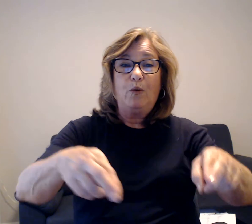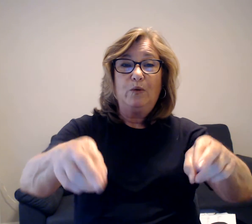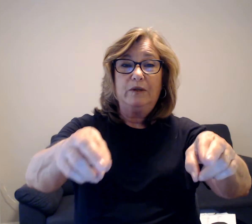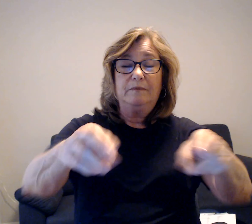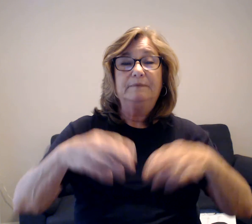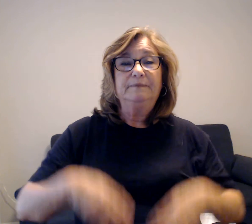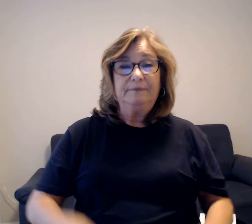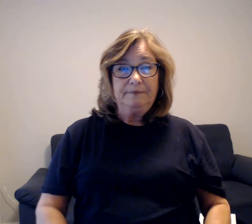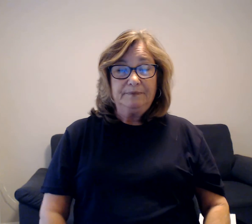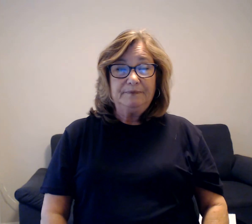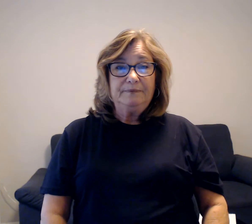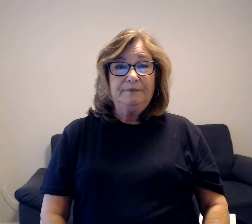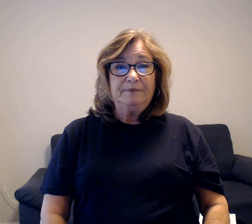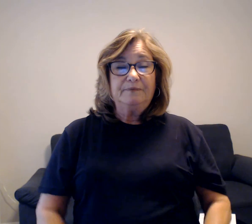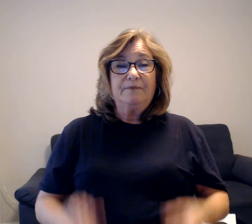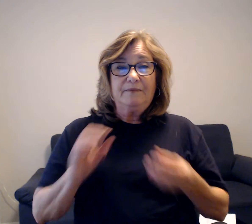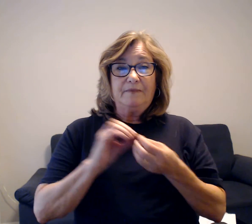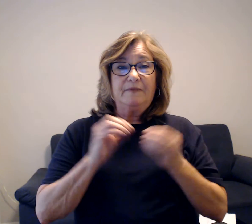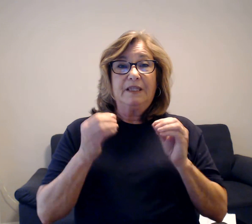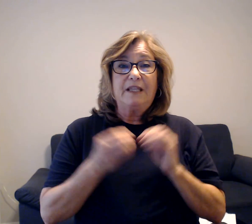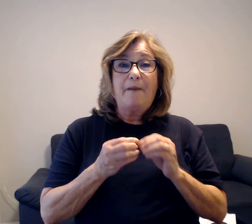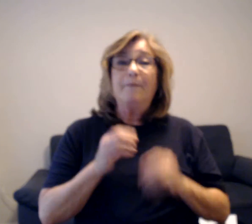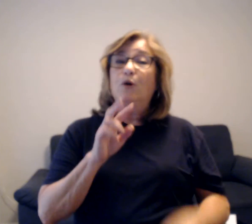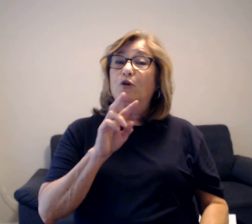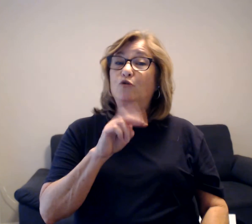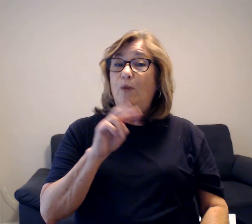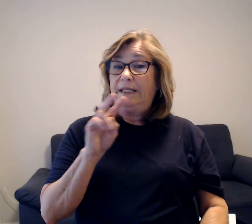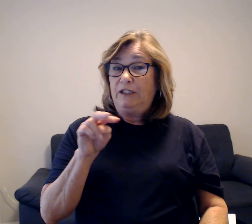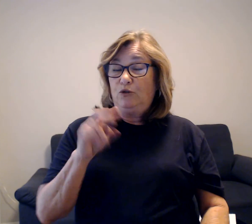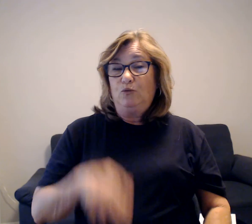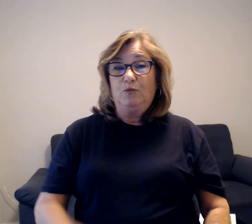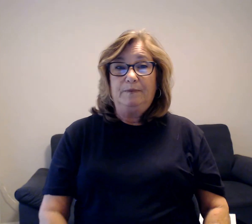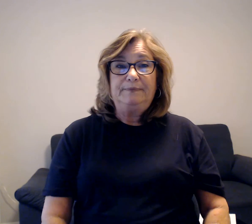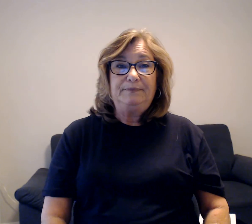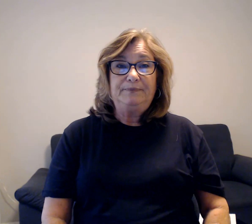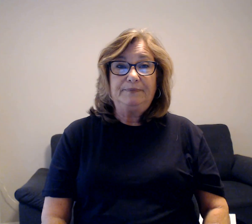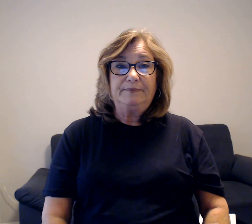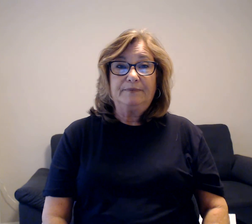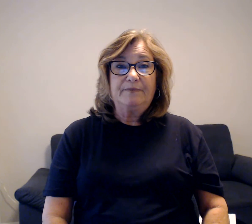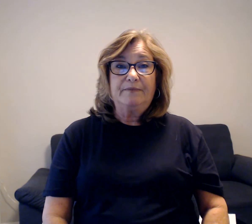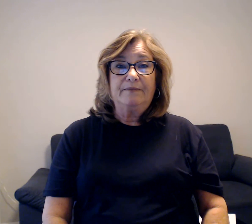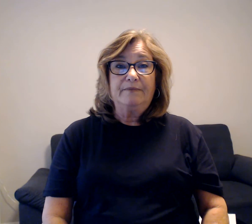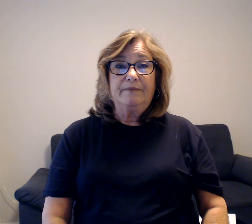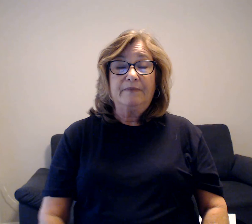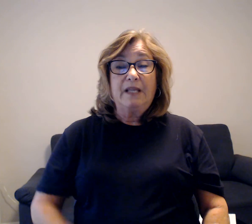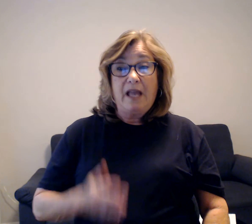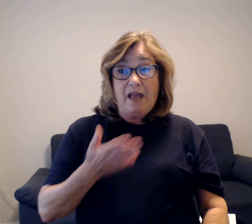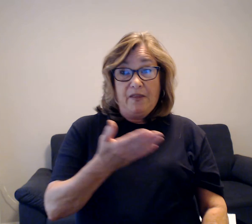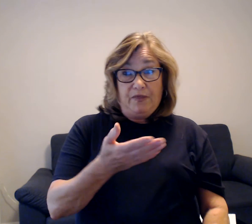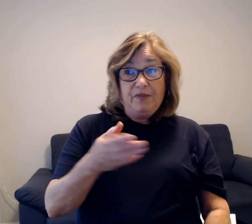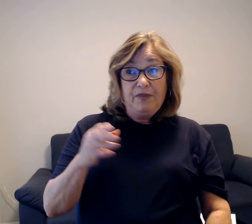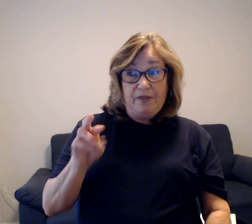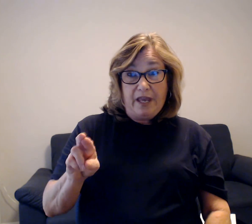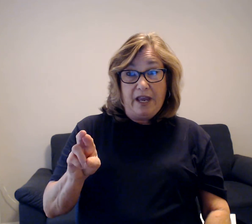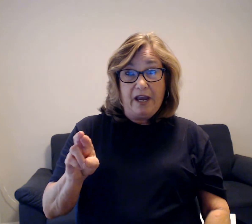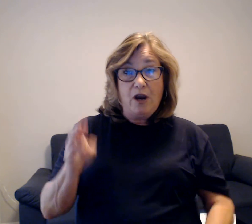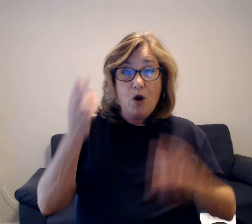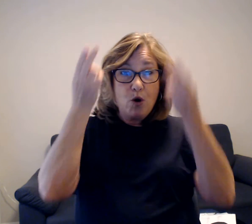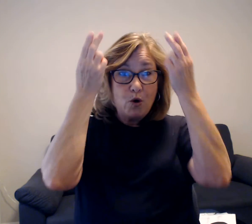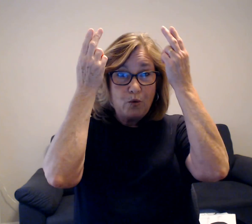Number 22. Their rabbit won a blue ribbon